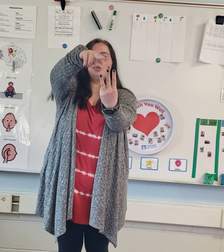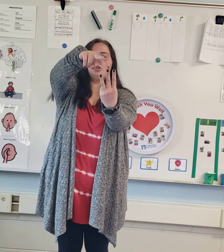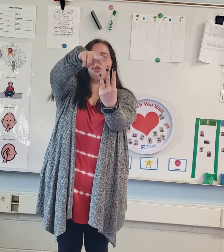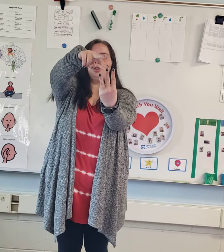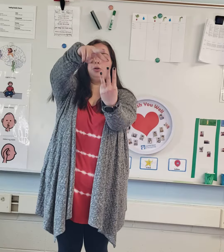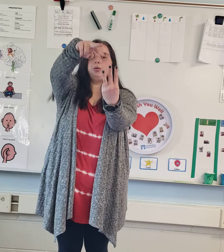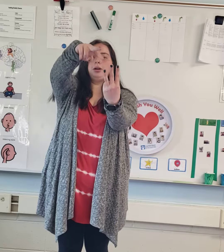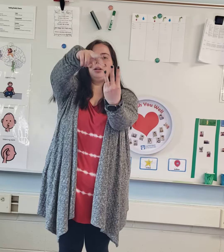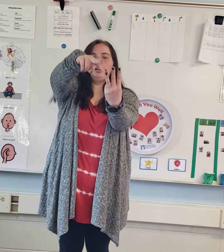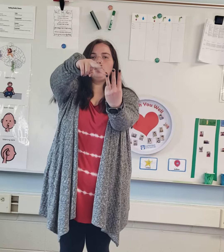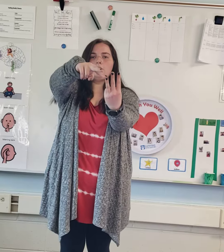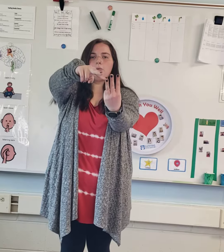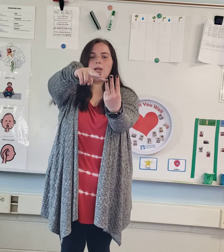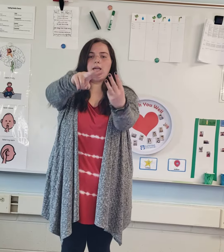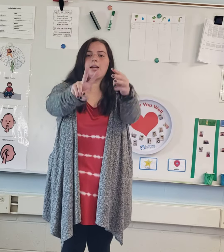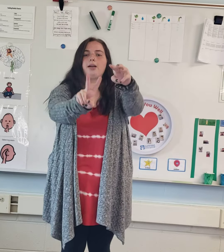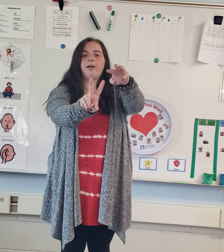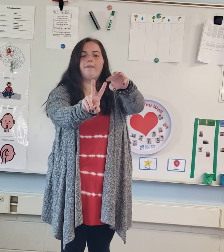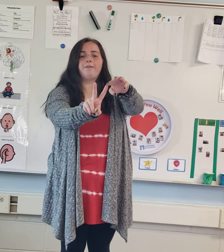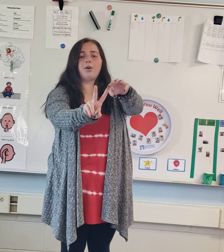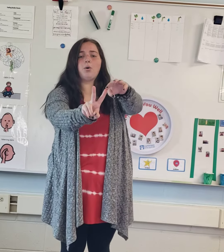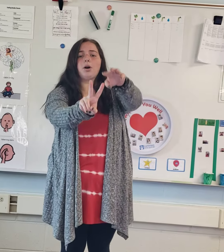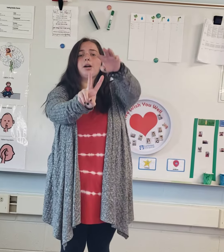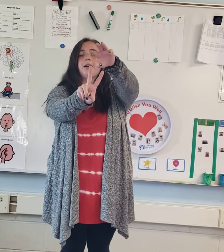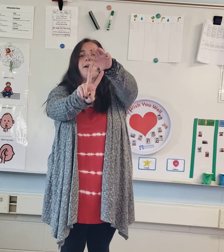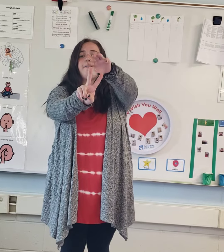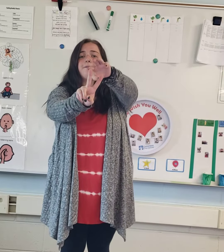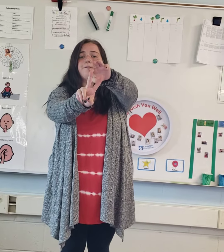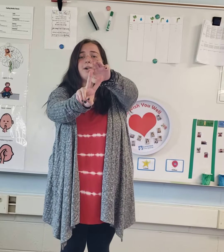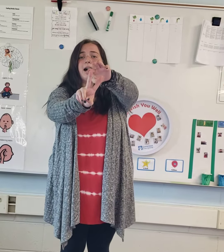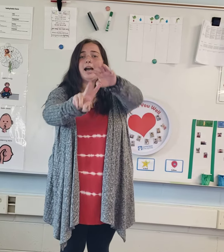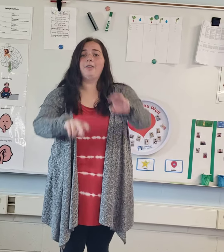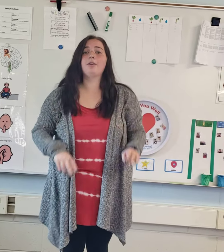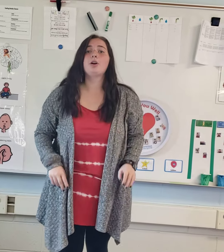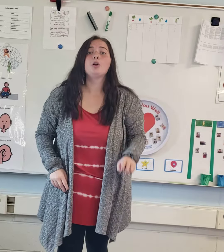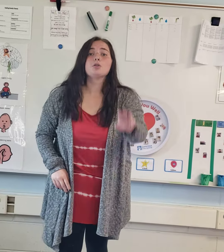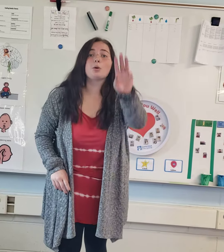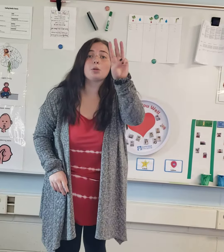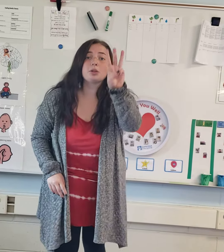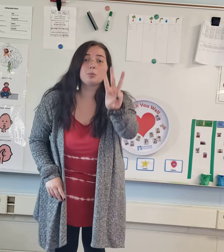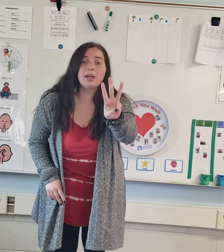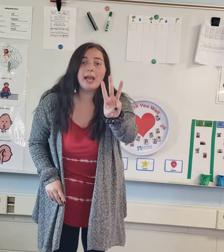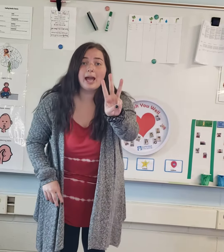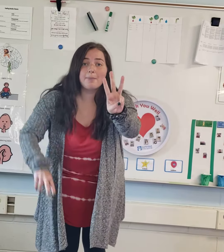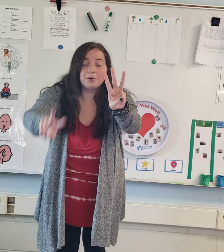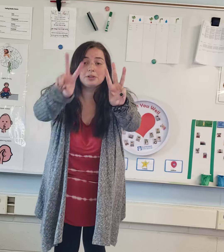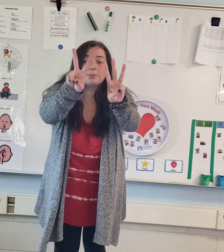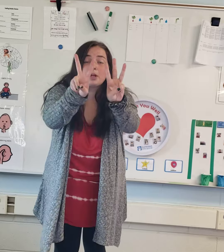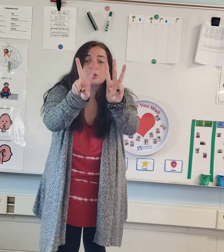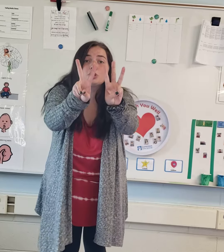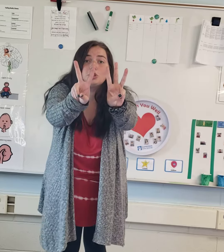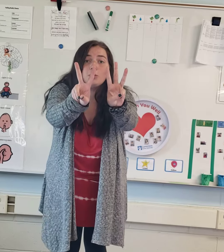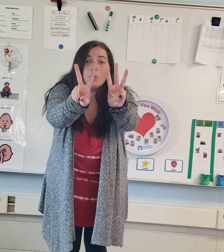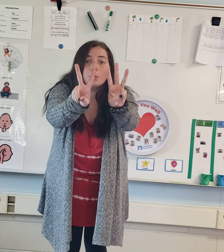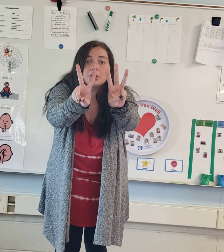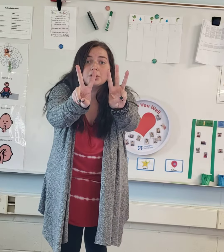two, three, four, five. So three apples plus two oranges